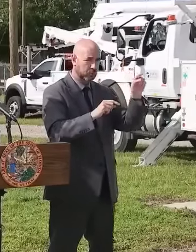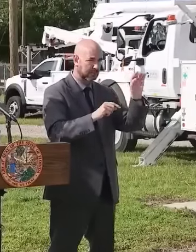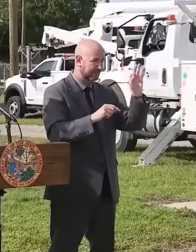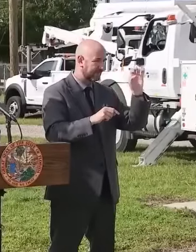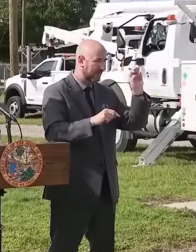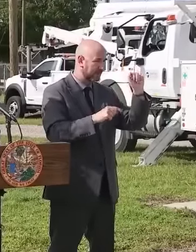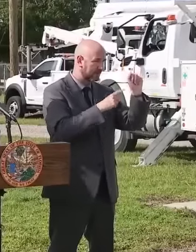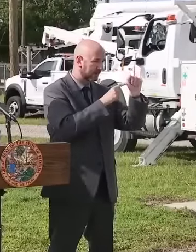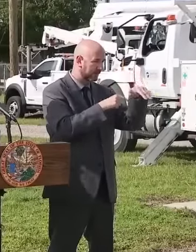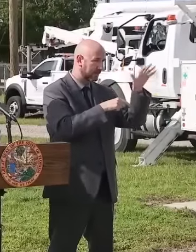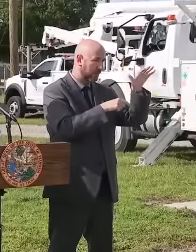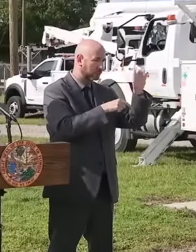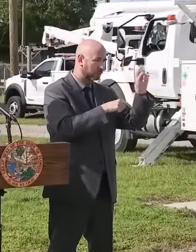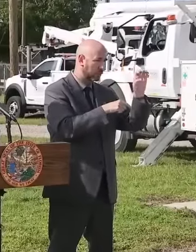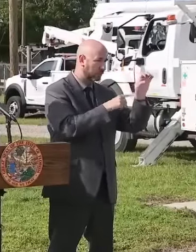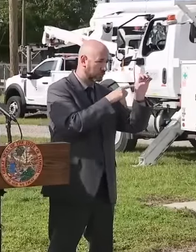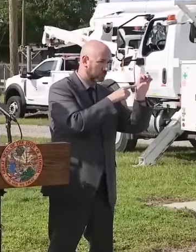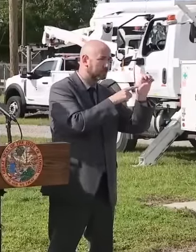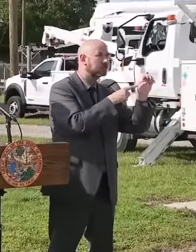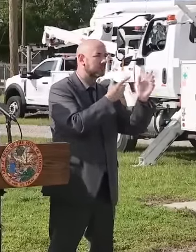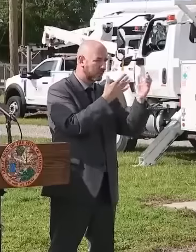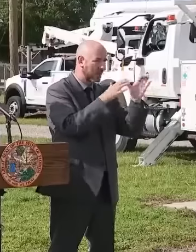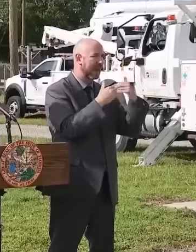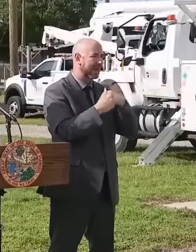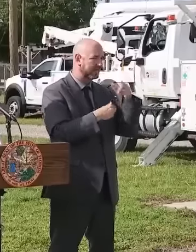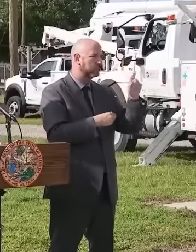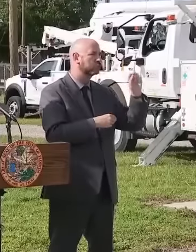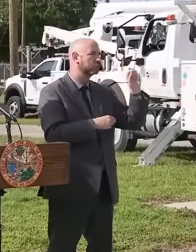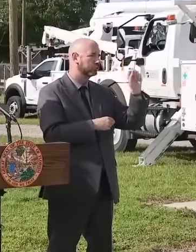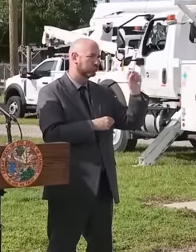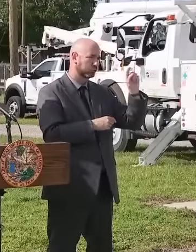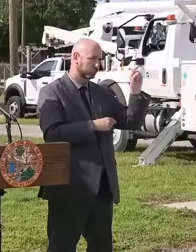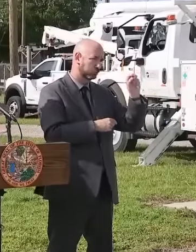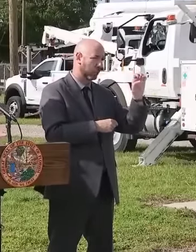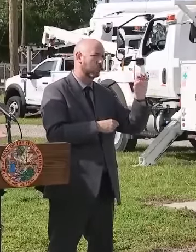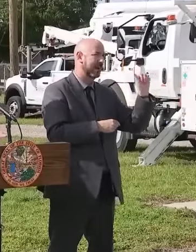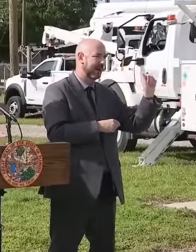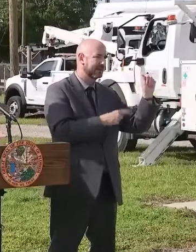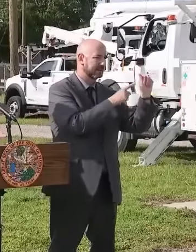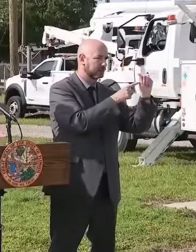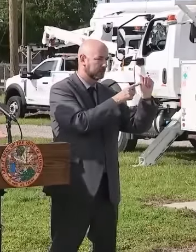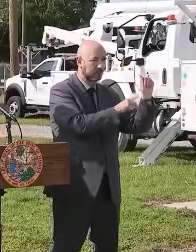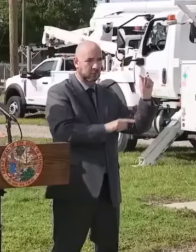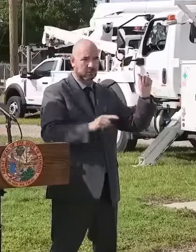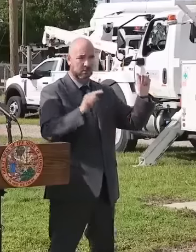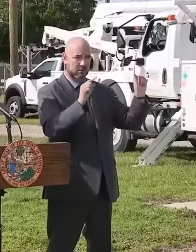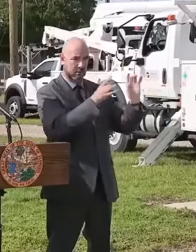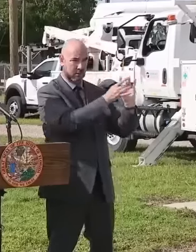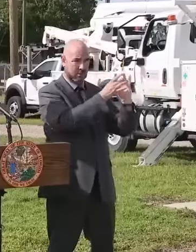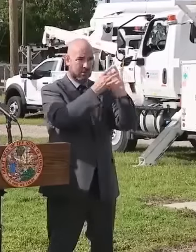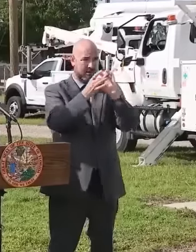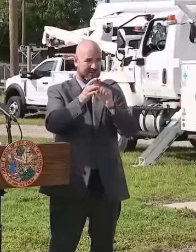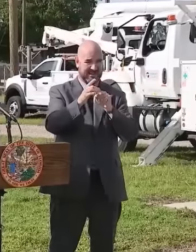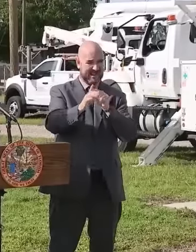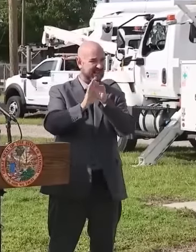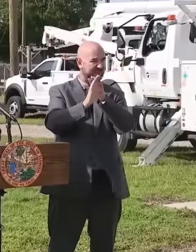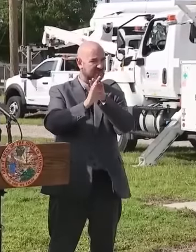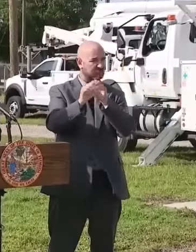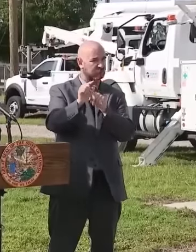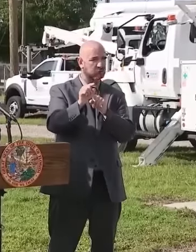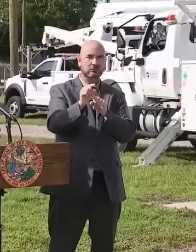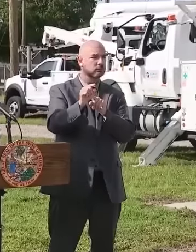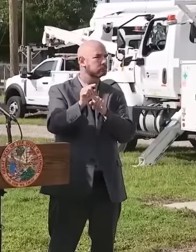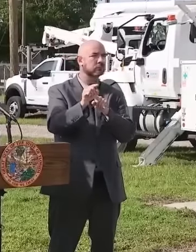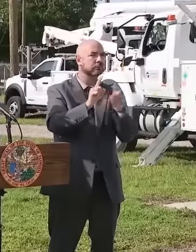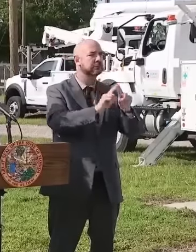is a FEMA flood zone A. And it has nothing to do with evacuation zone A. So when you go to that property appraisers website,